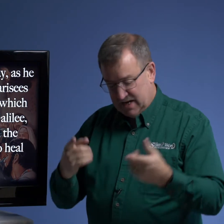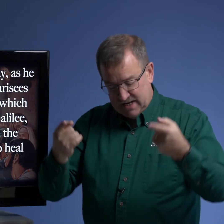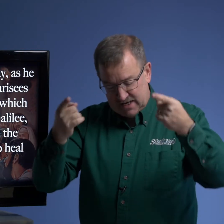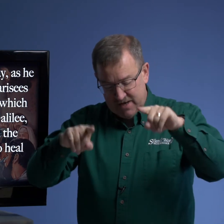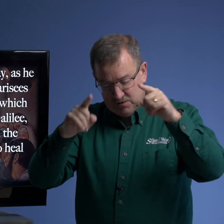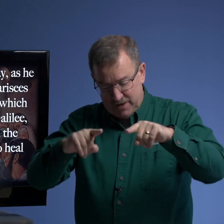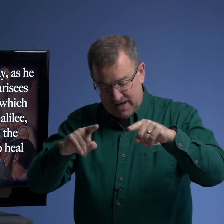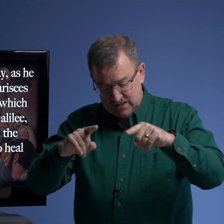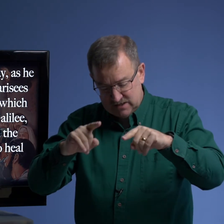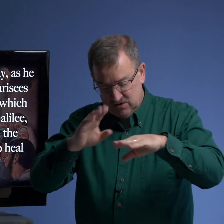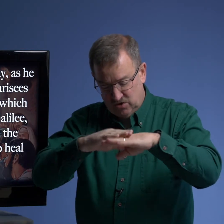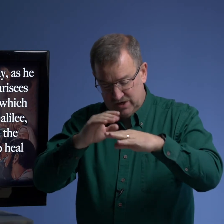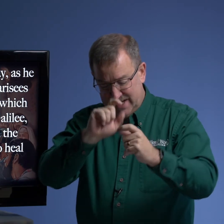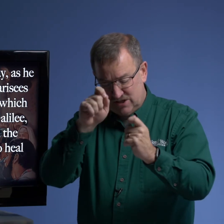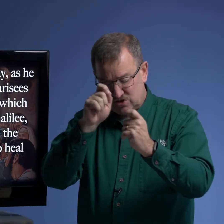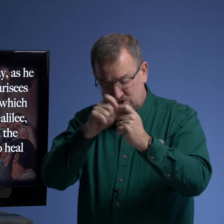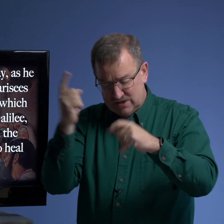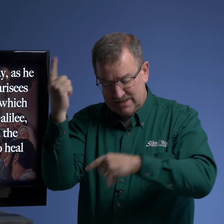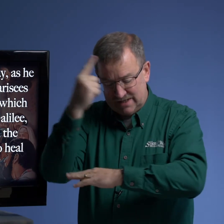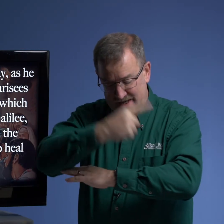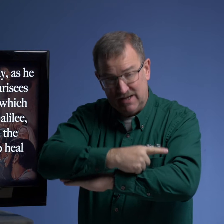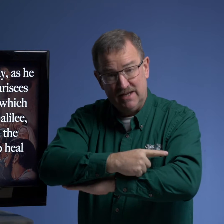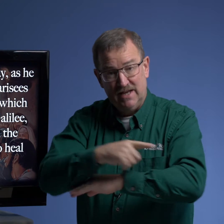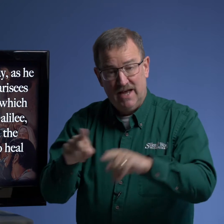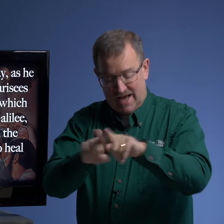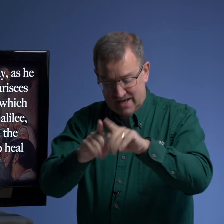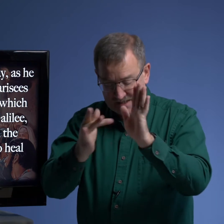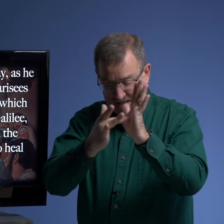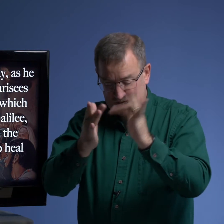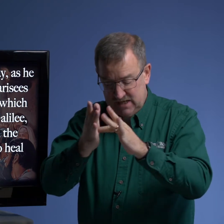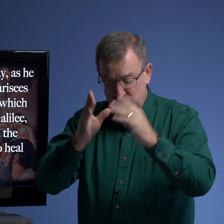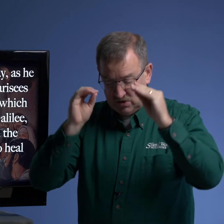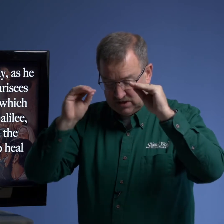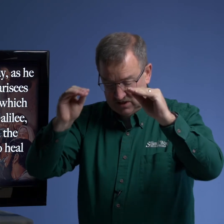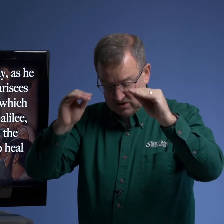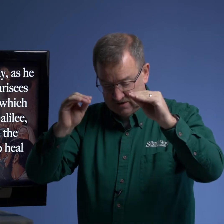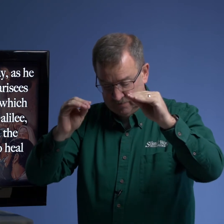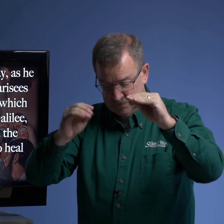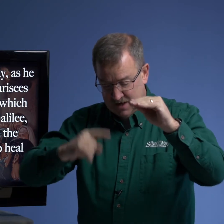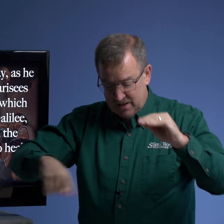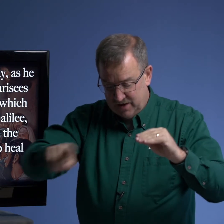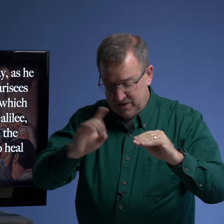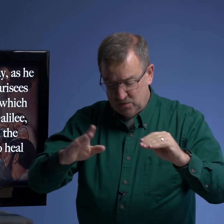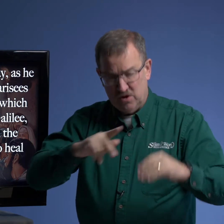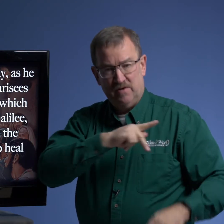it came to pass on a certain day as he was teaching that there were